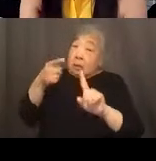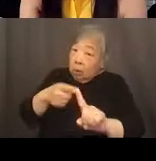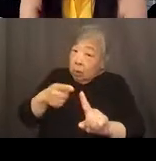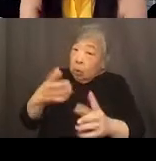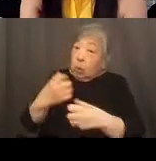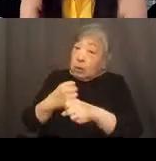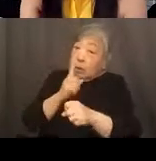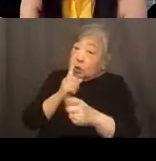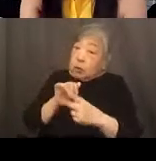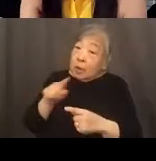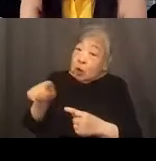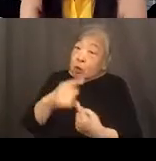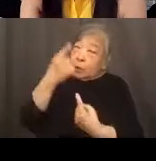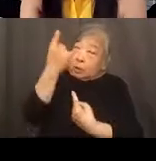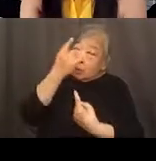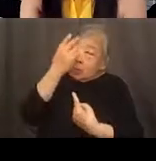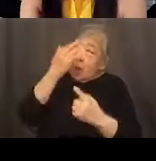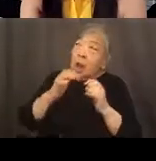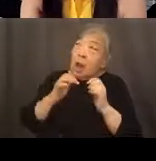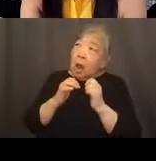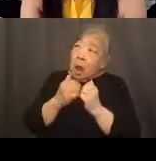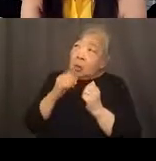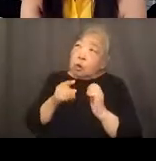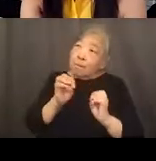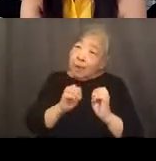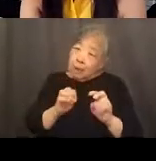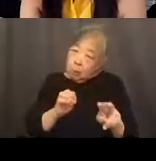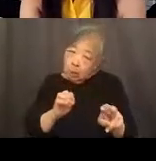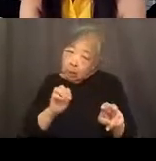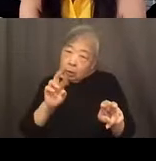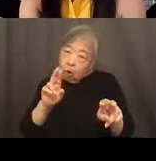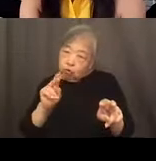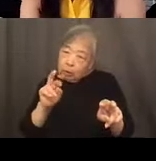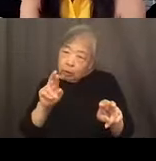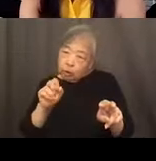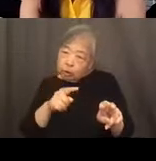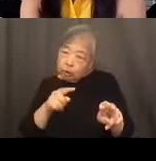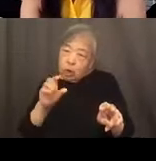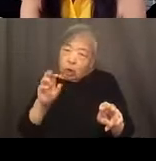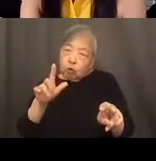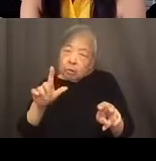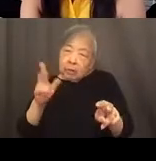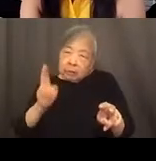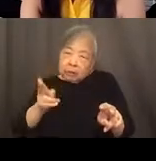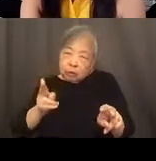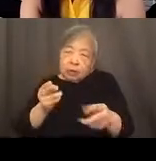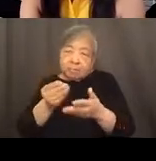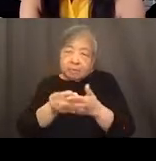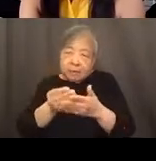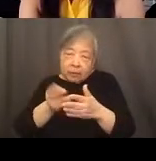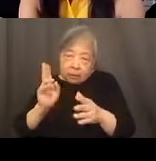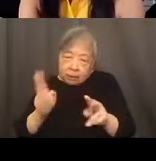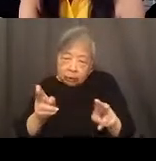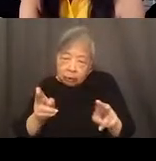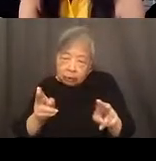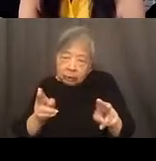considering how you evaluate a renter's criminal history, their eviction history or financial history in the application